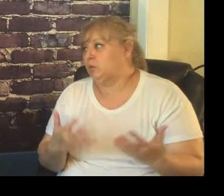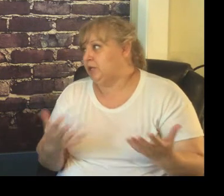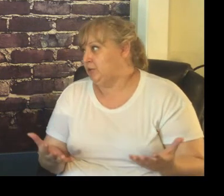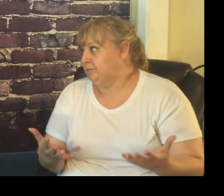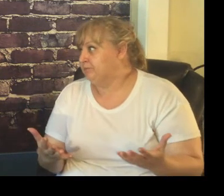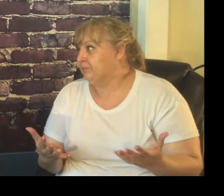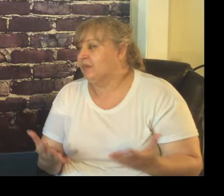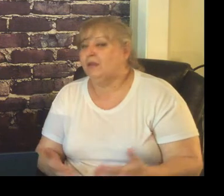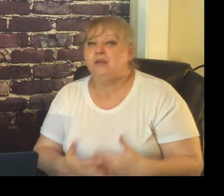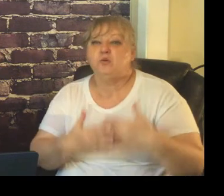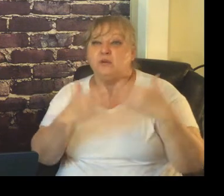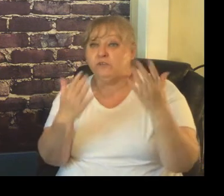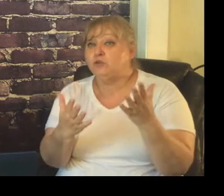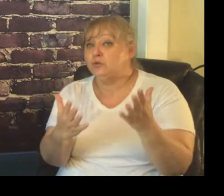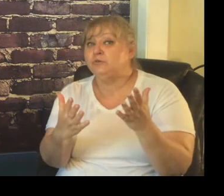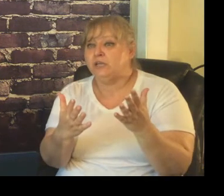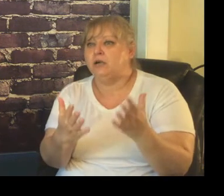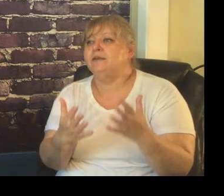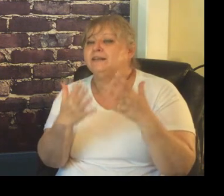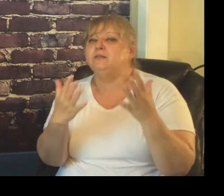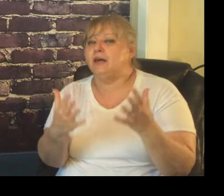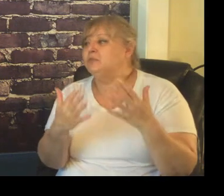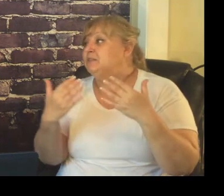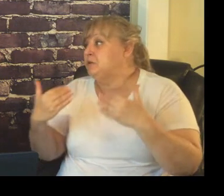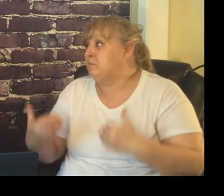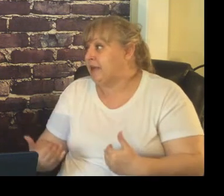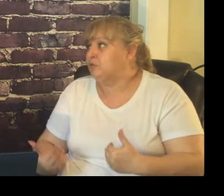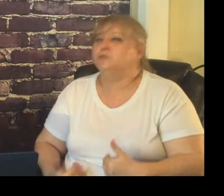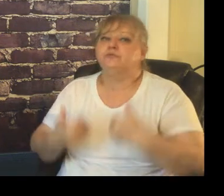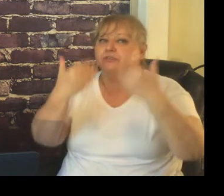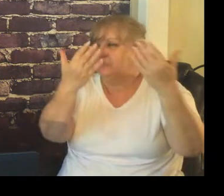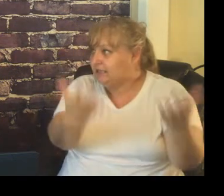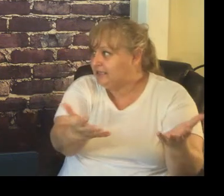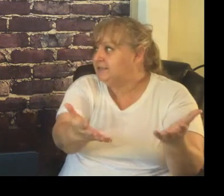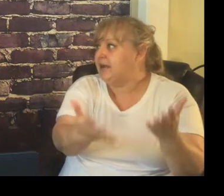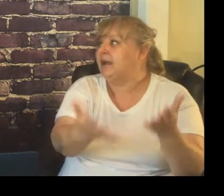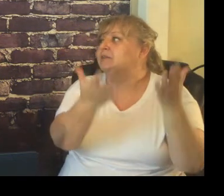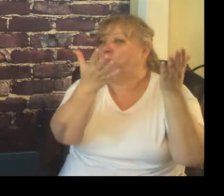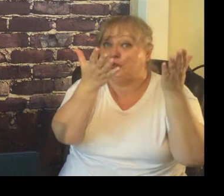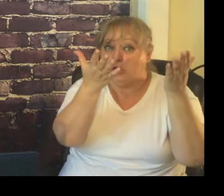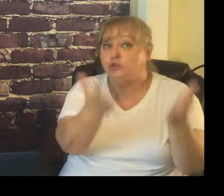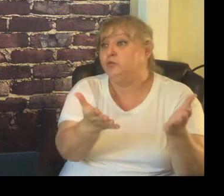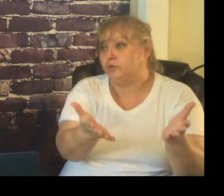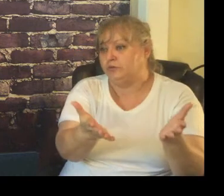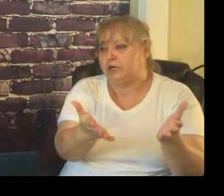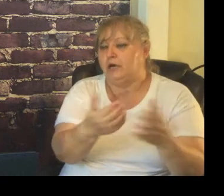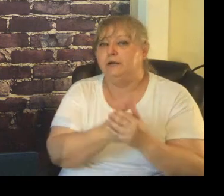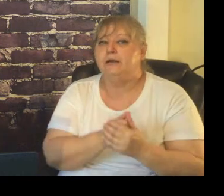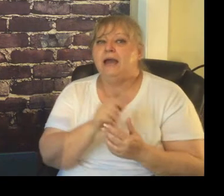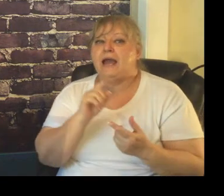with you whatever your rules are not allow me to build my rules inside what your rules are I